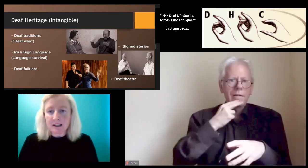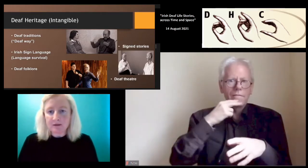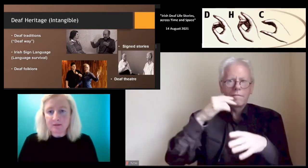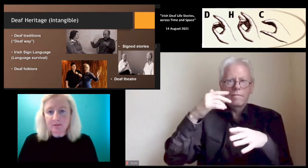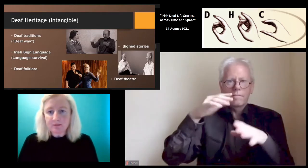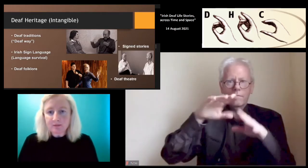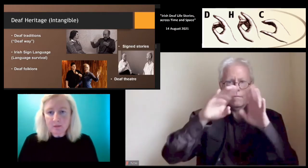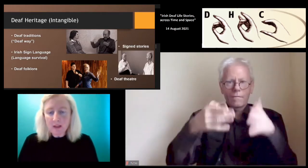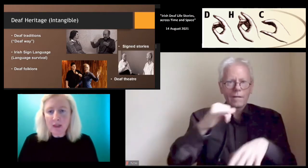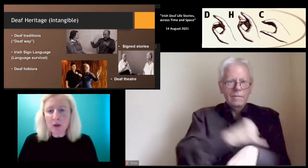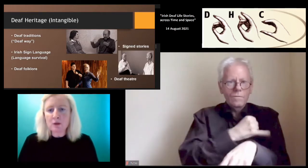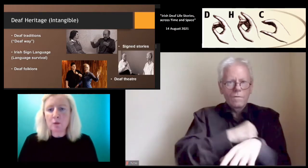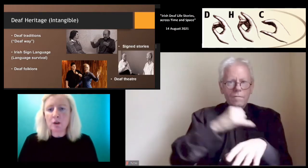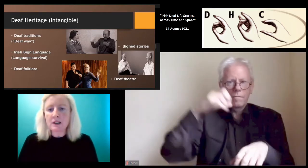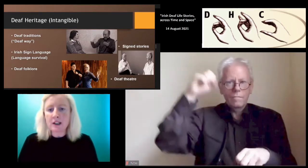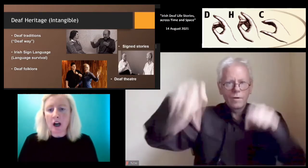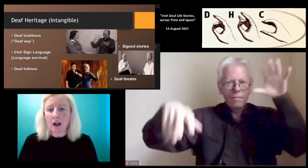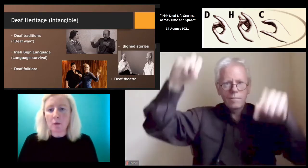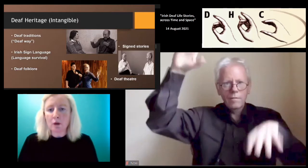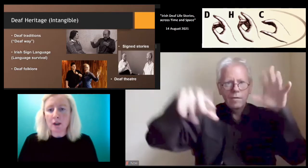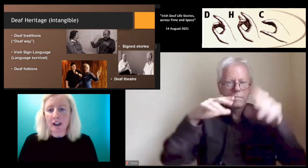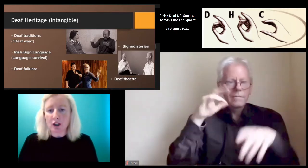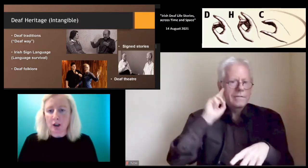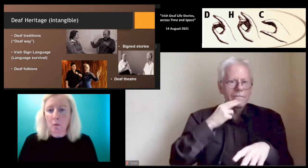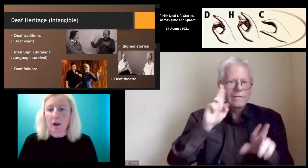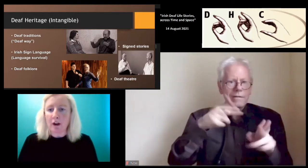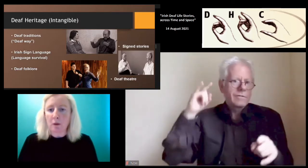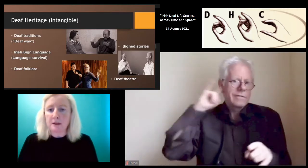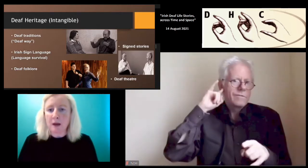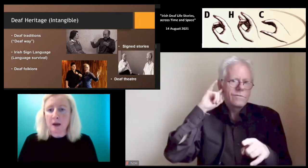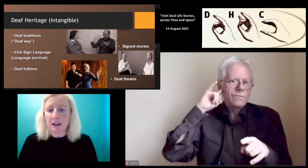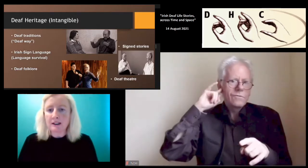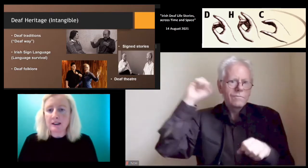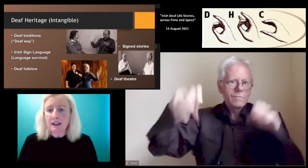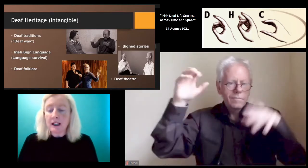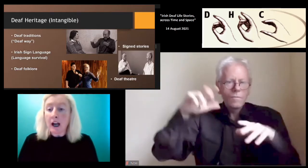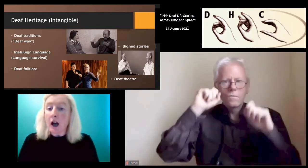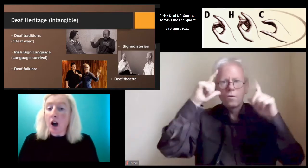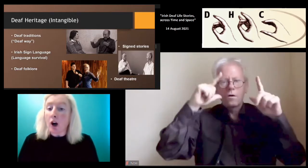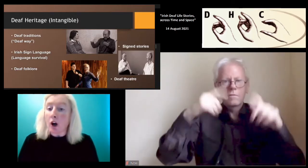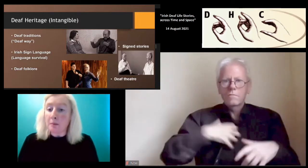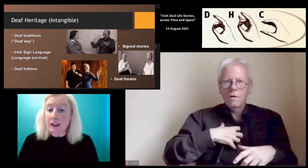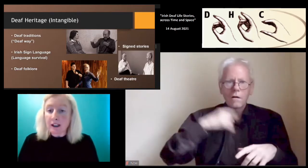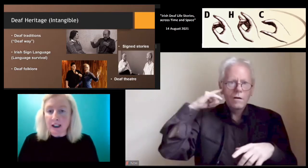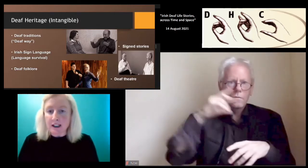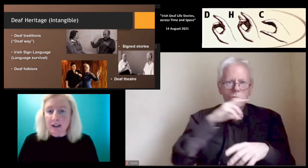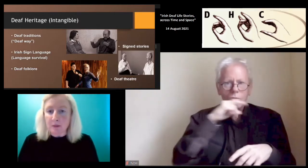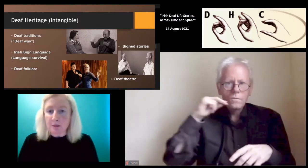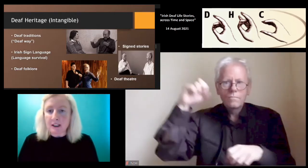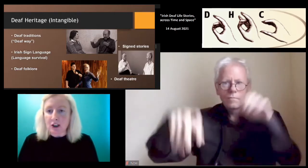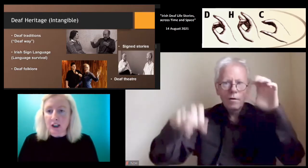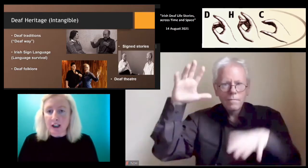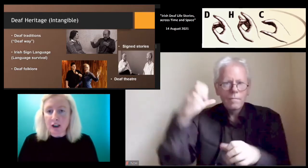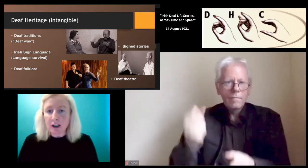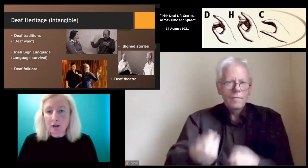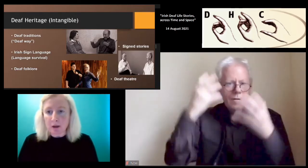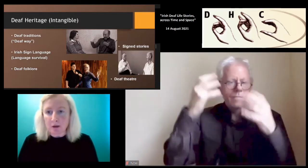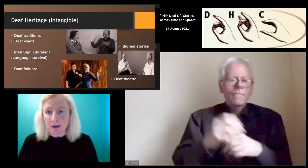at war times. There was one occasion where there was bombings, albeit that